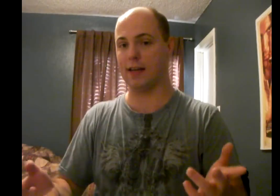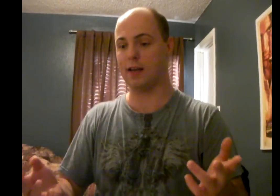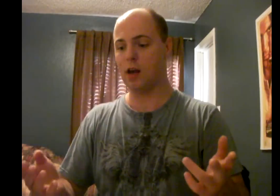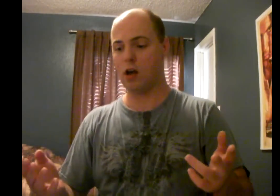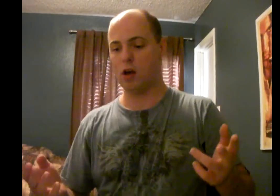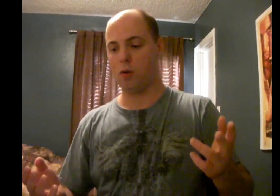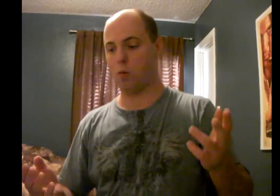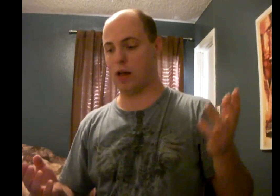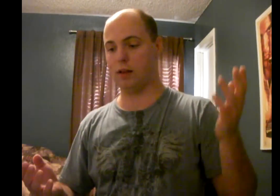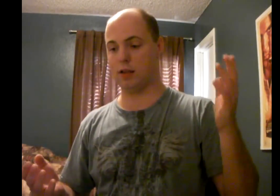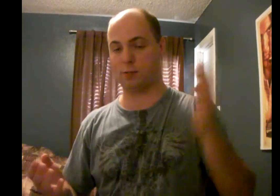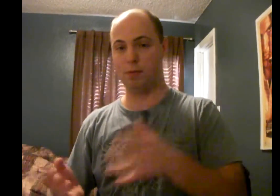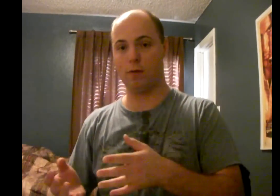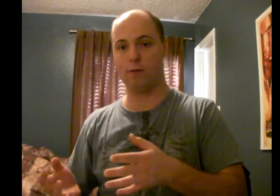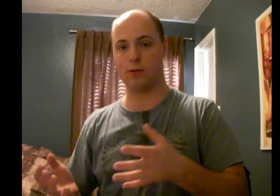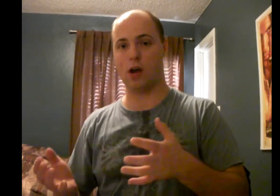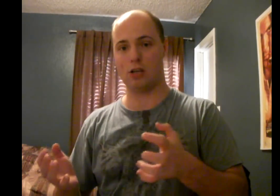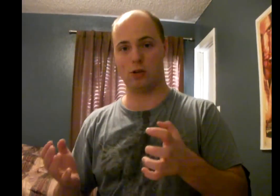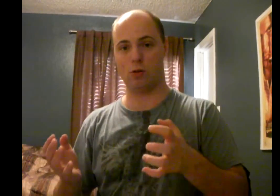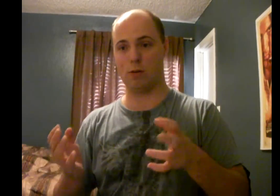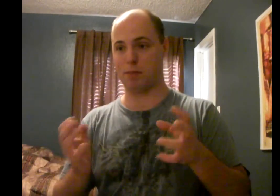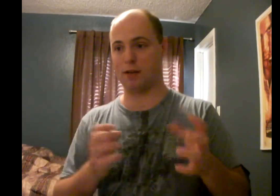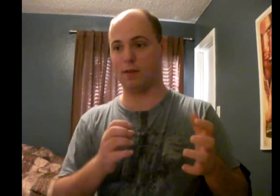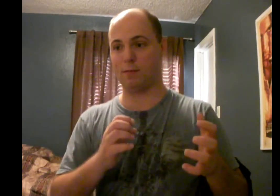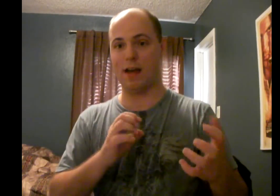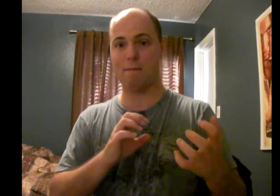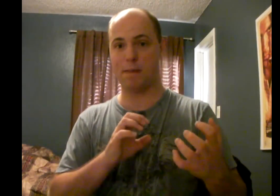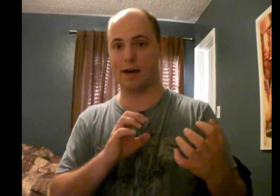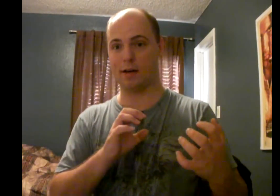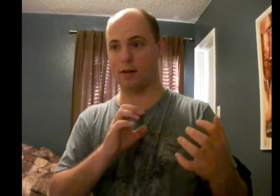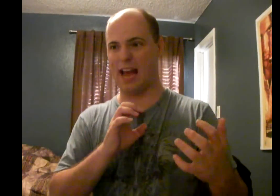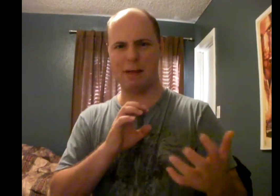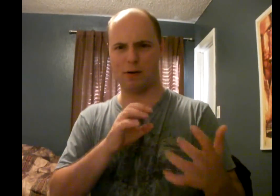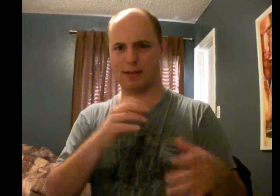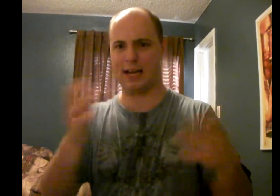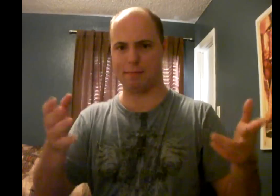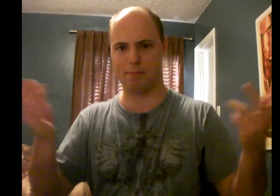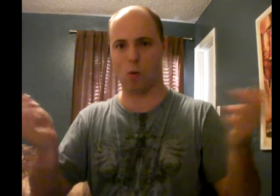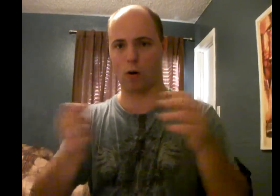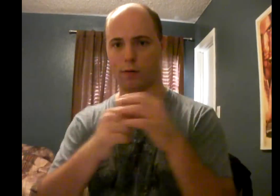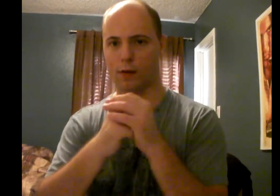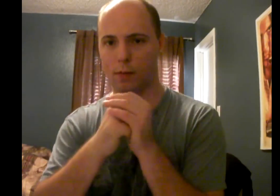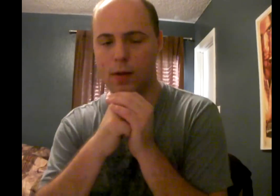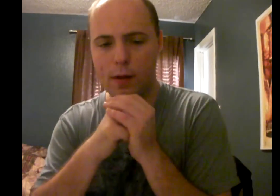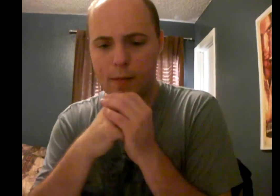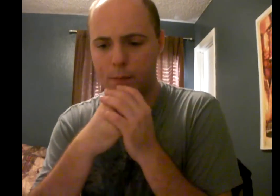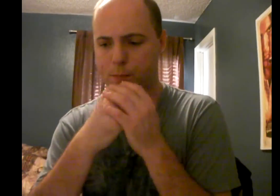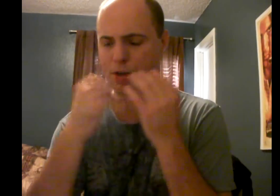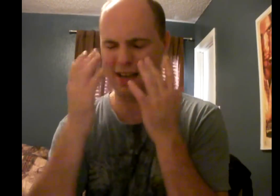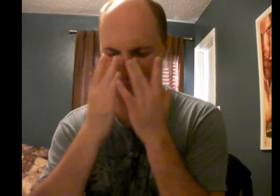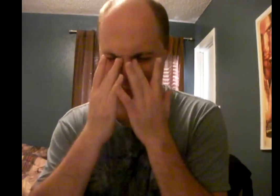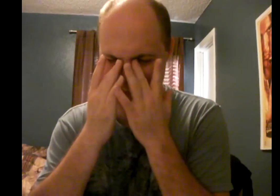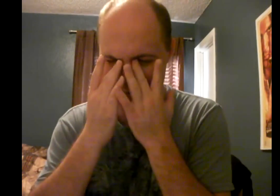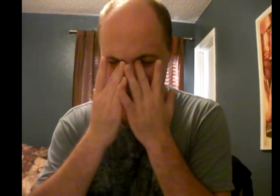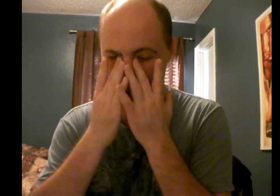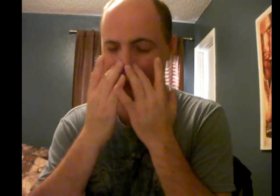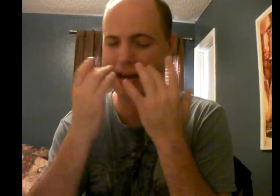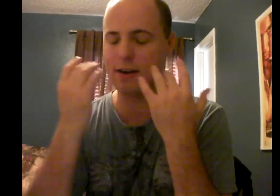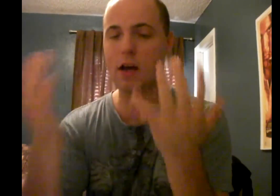loving it, while a spoof was also a bit of a vampire hammer-type horror film. But disaster movie had